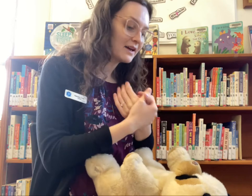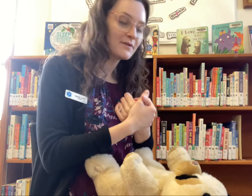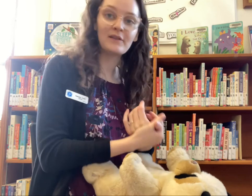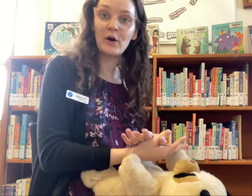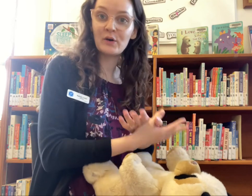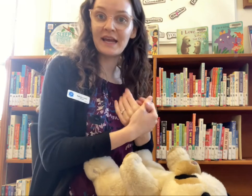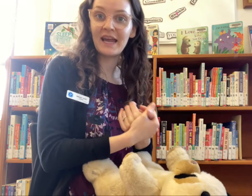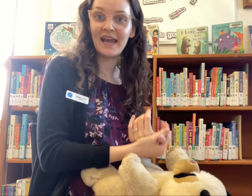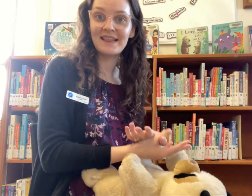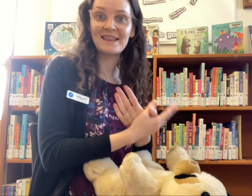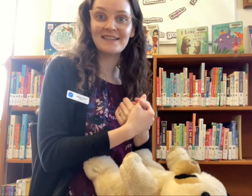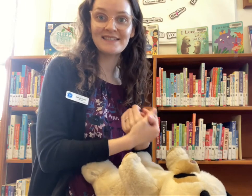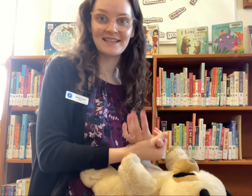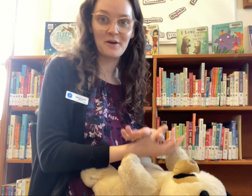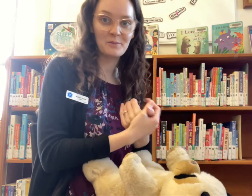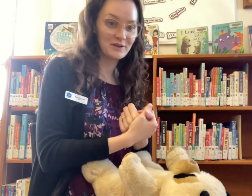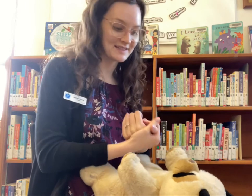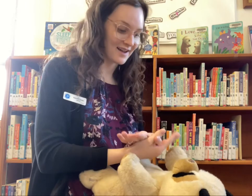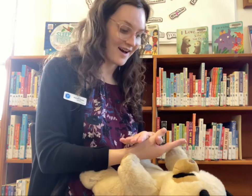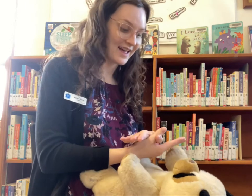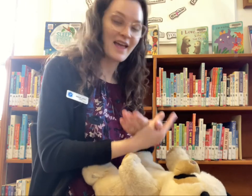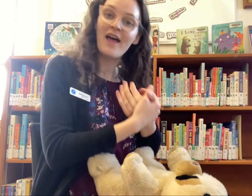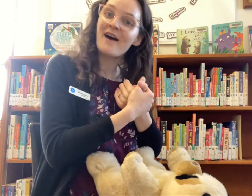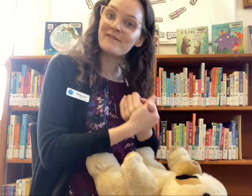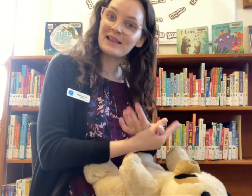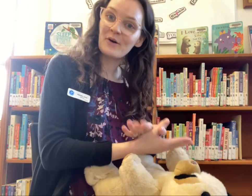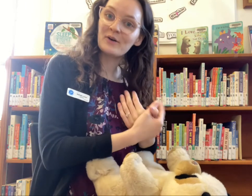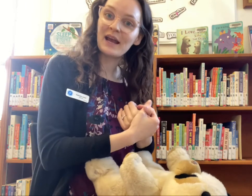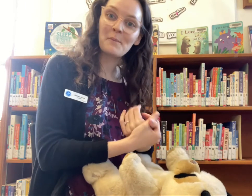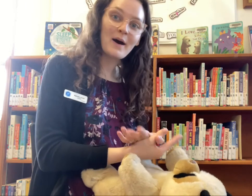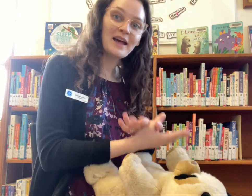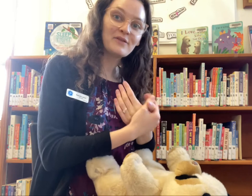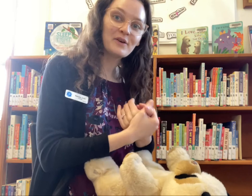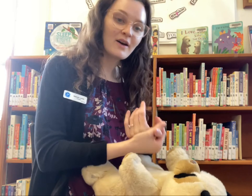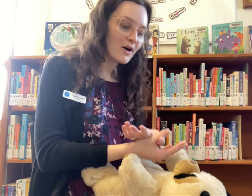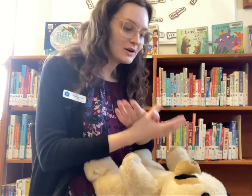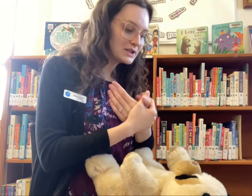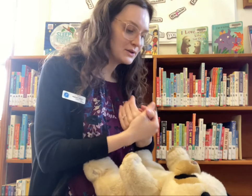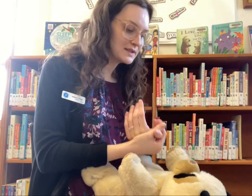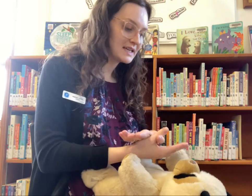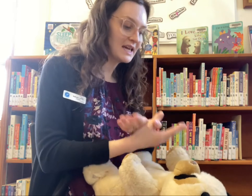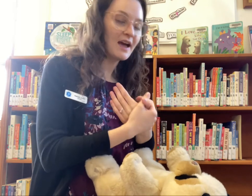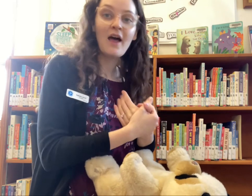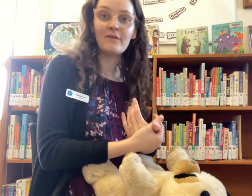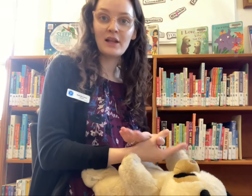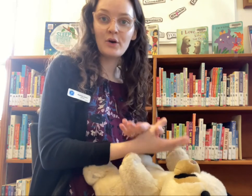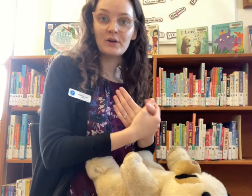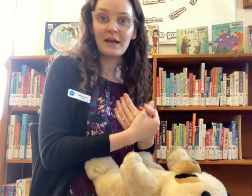Floating in the summer sky Floating by for all to see Floating